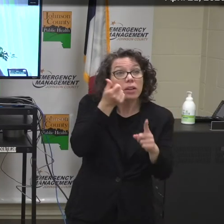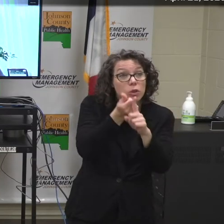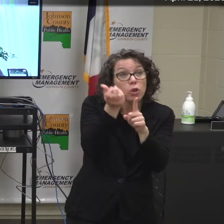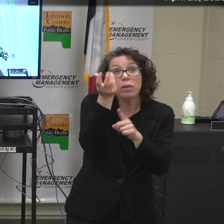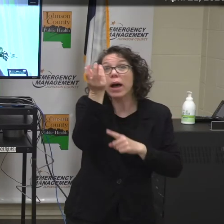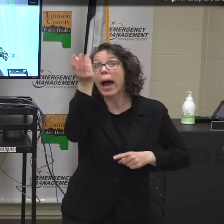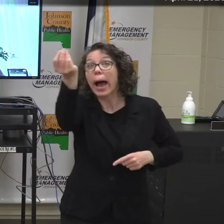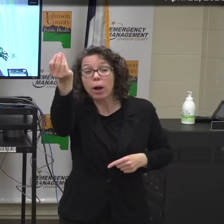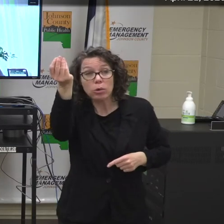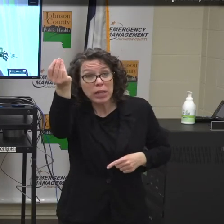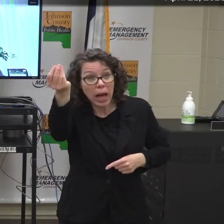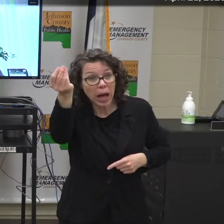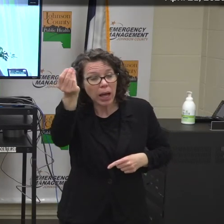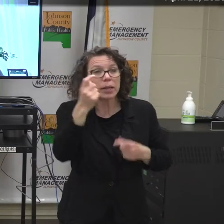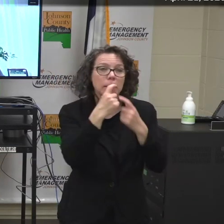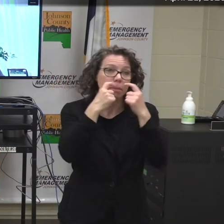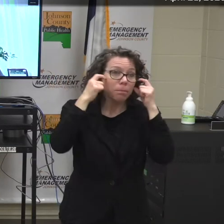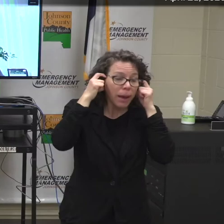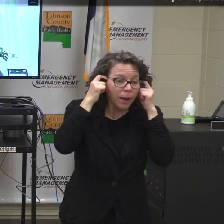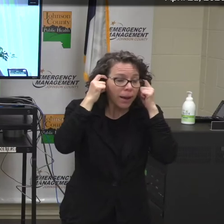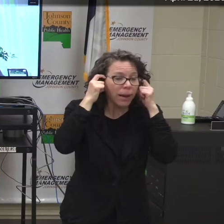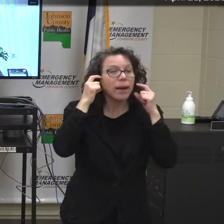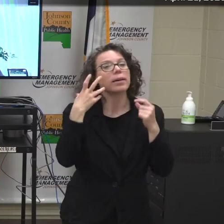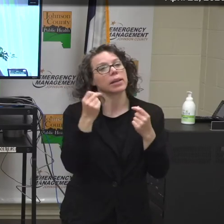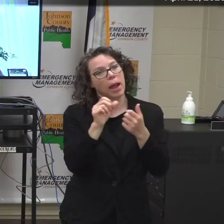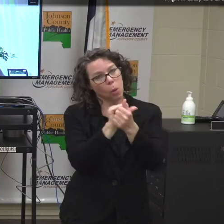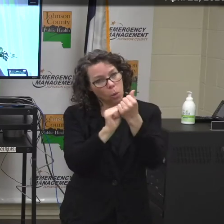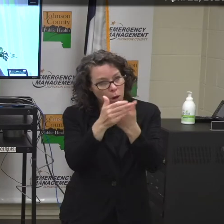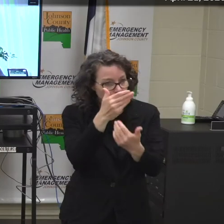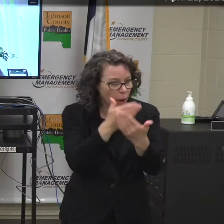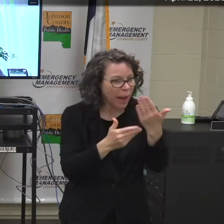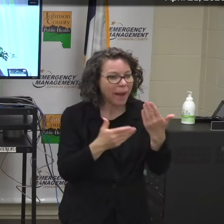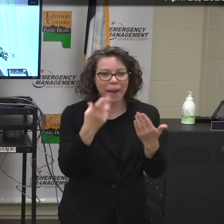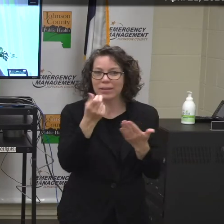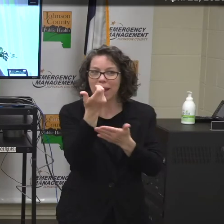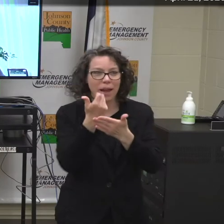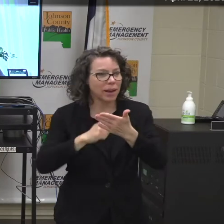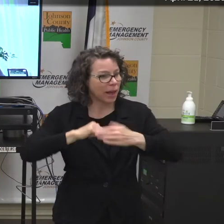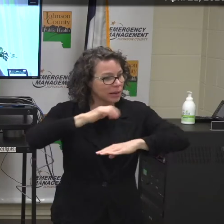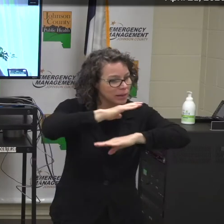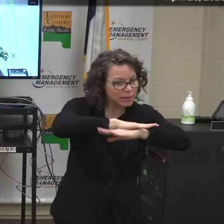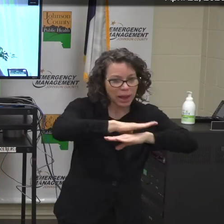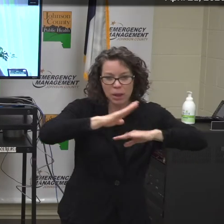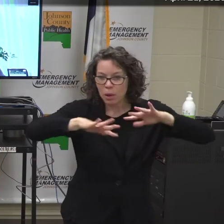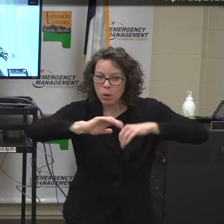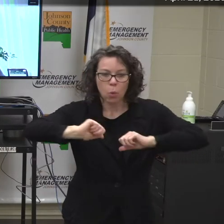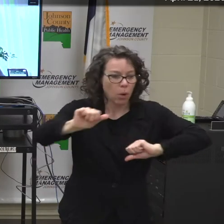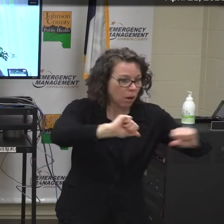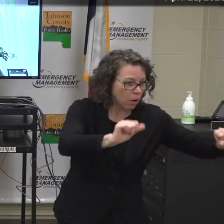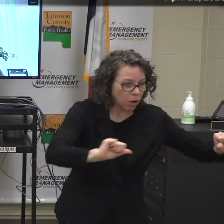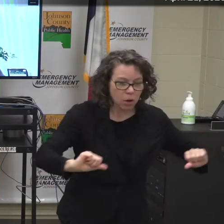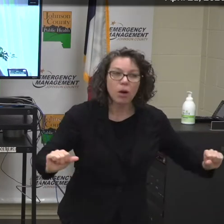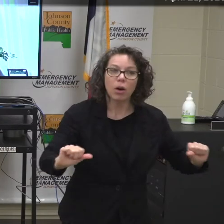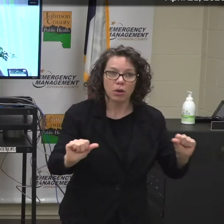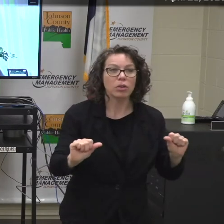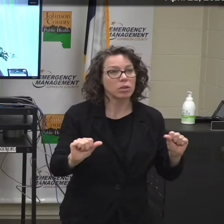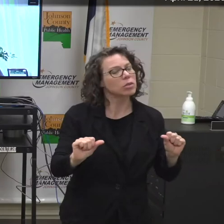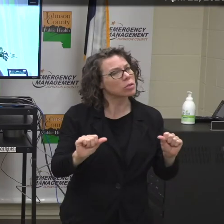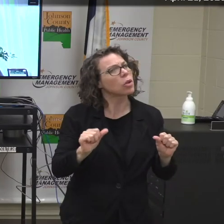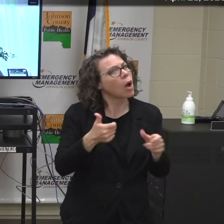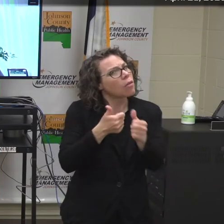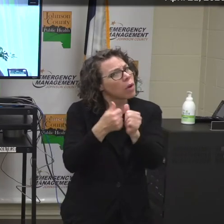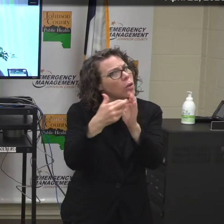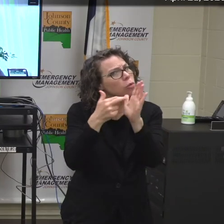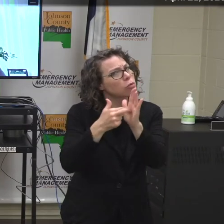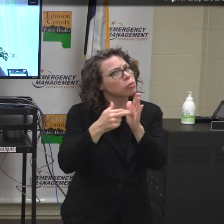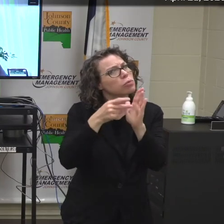in public. Wash your hands and clean surfaces often. And follow all of the precautions because by doing so you are making a